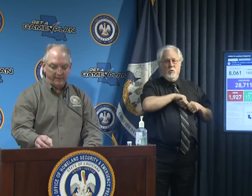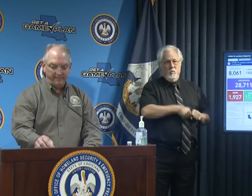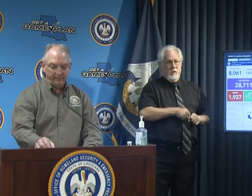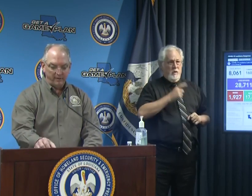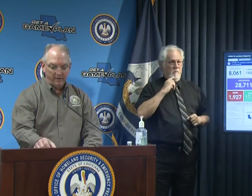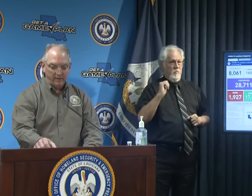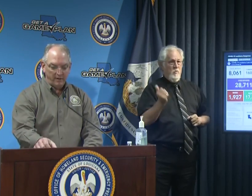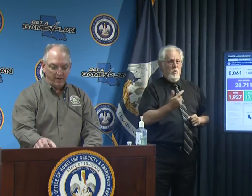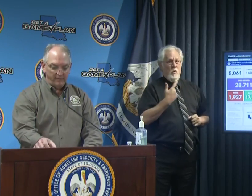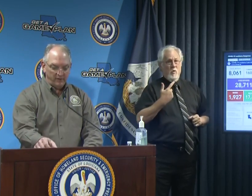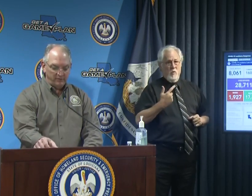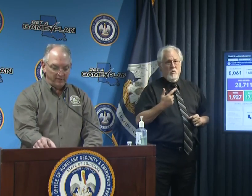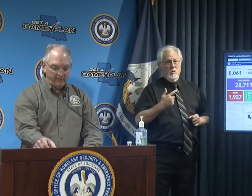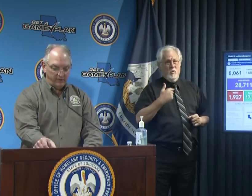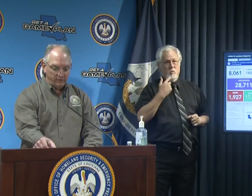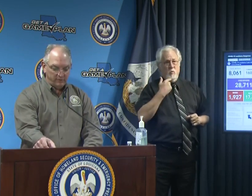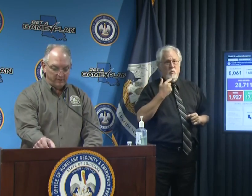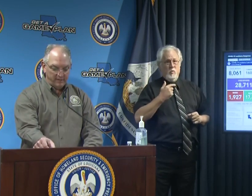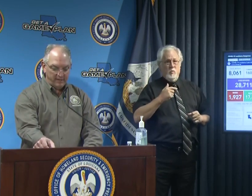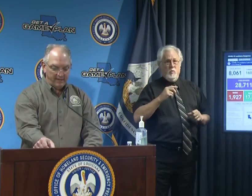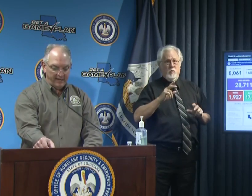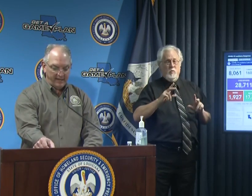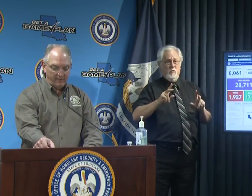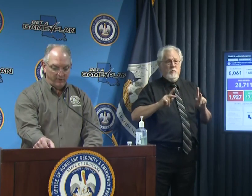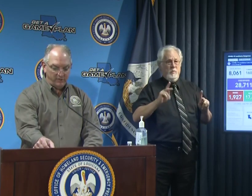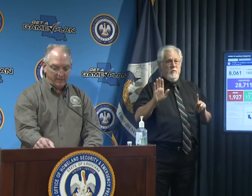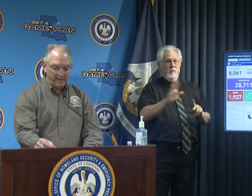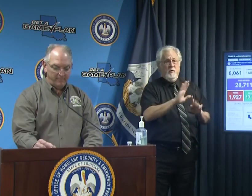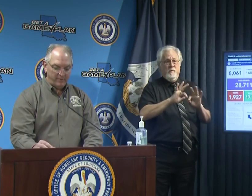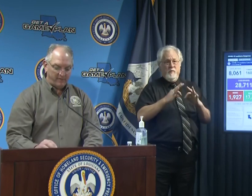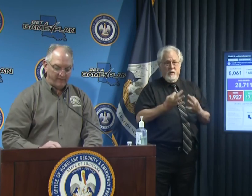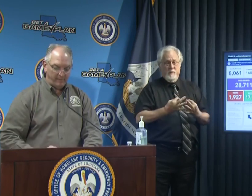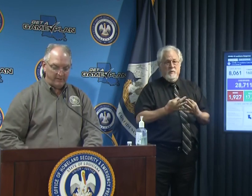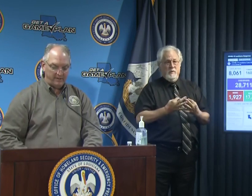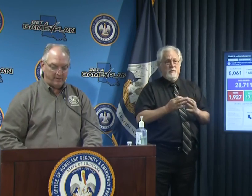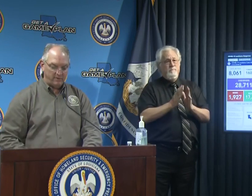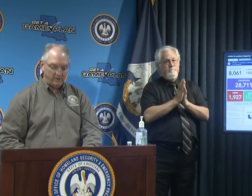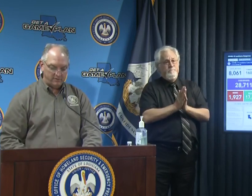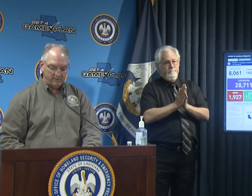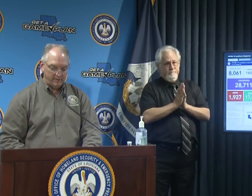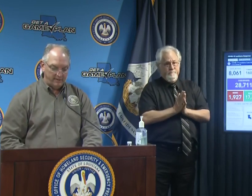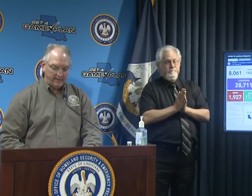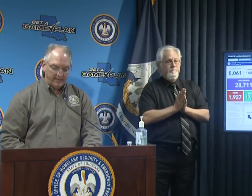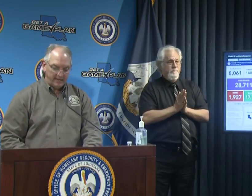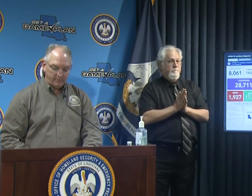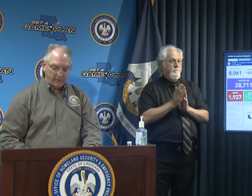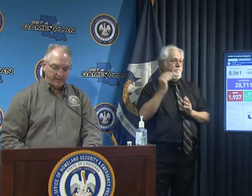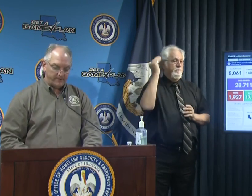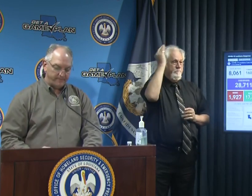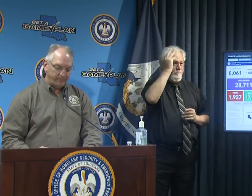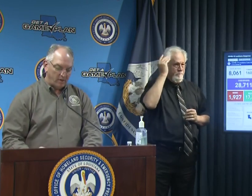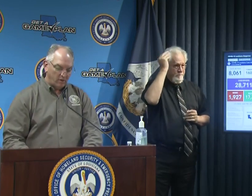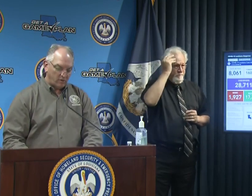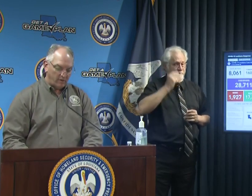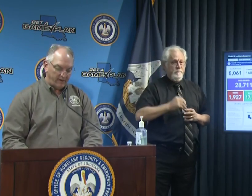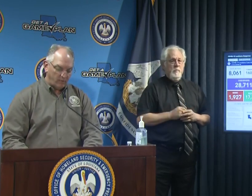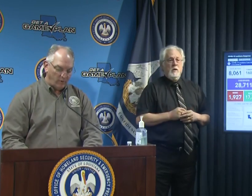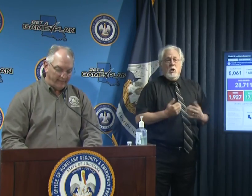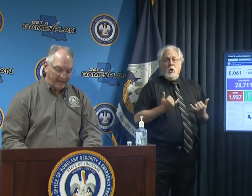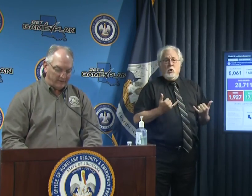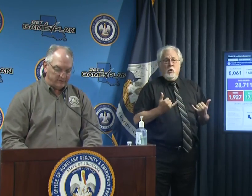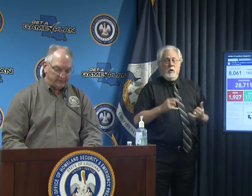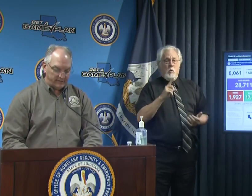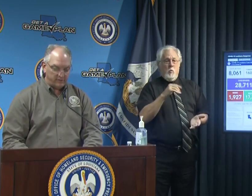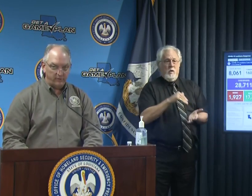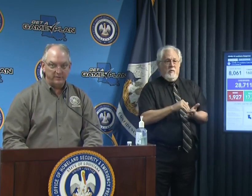single one of those individuals and we should keep their families and our thoughts and prayers currently